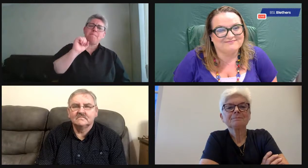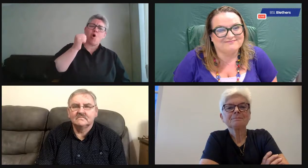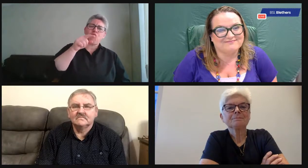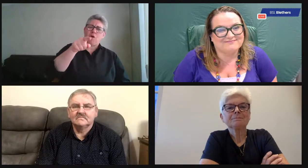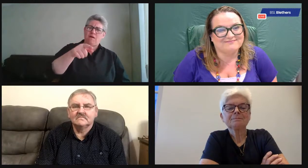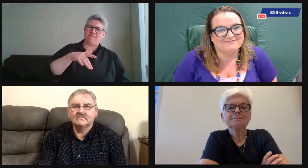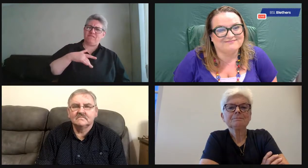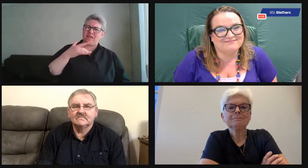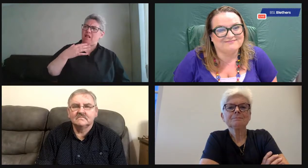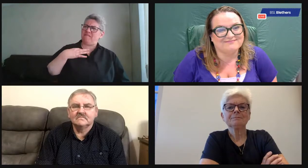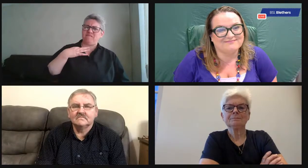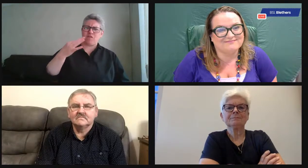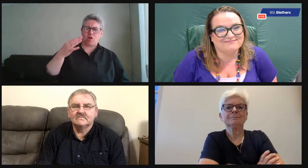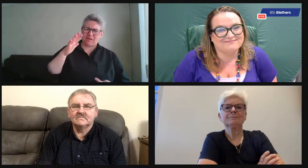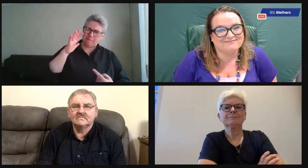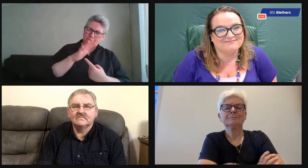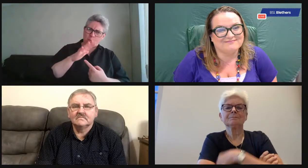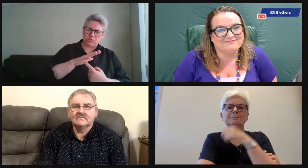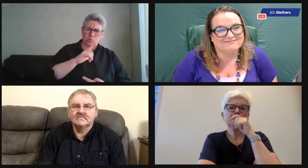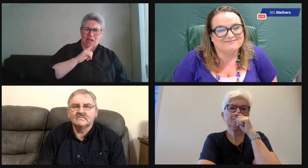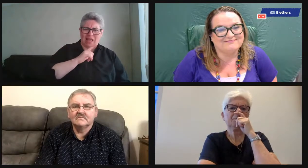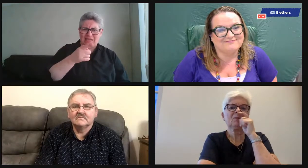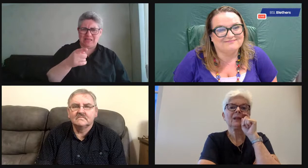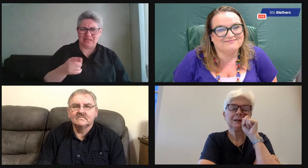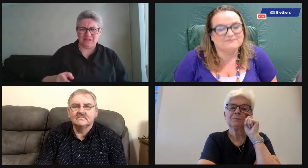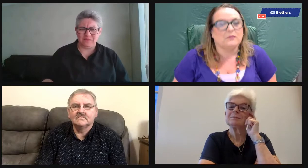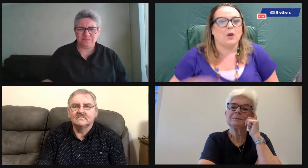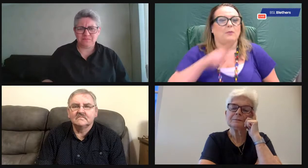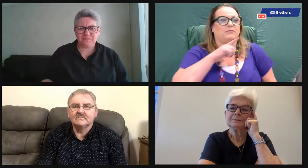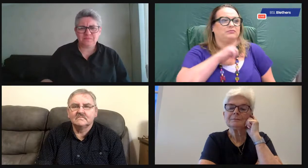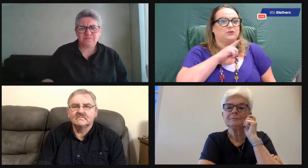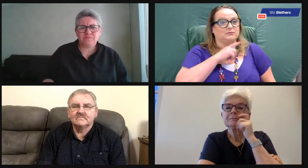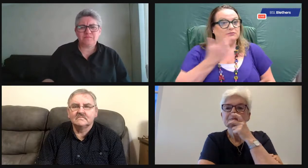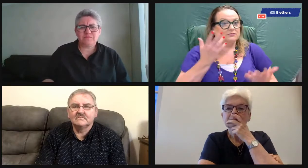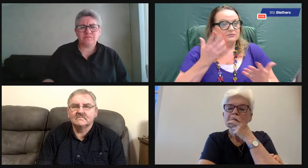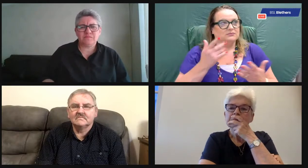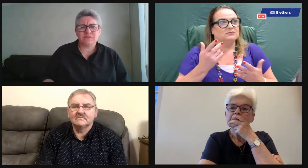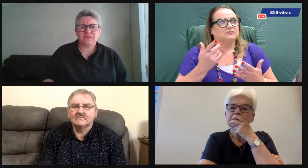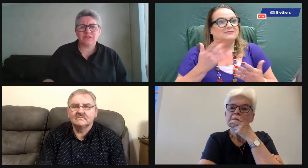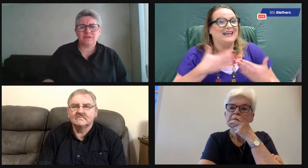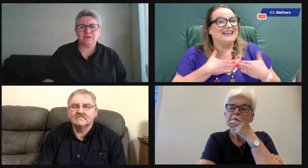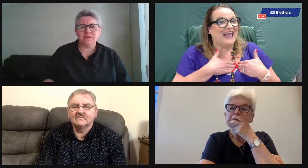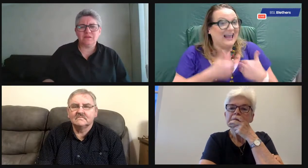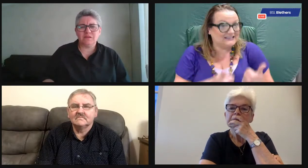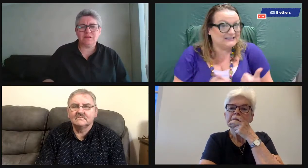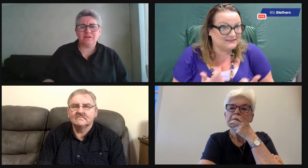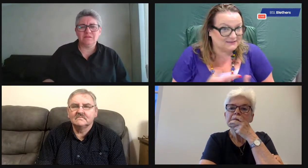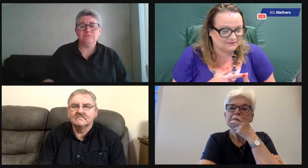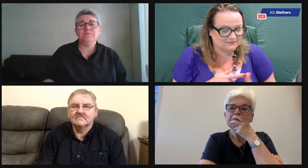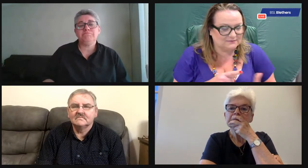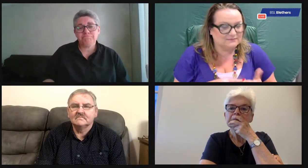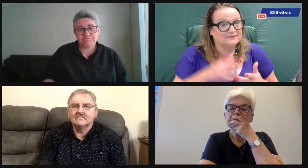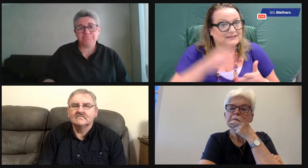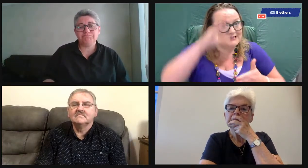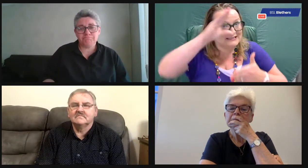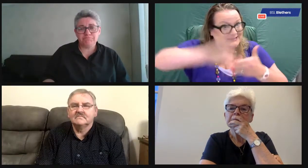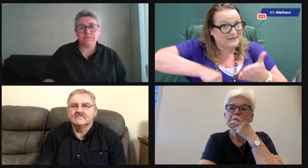up those skills. Moira, why has volunteering been important to you? Well, I think volunteer is